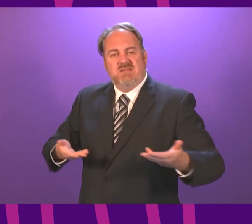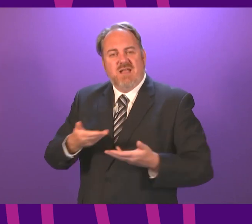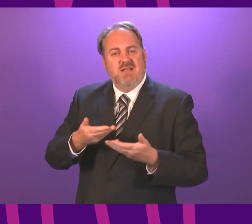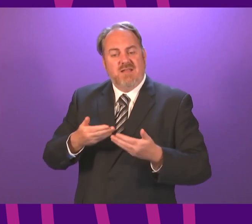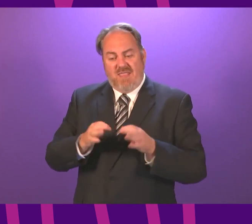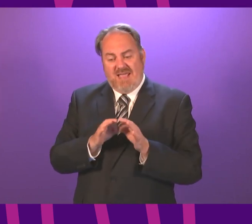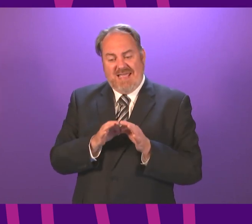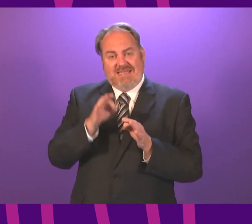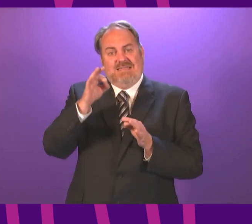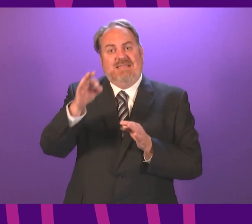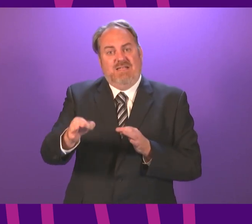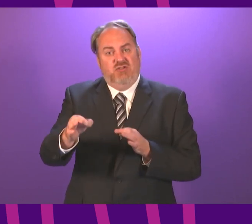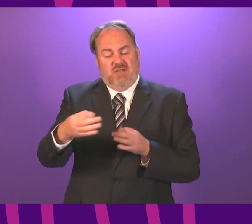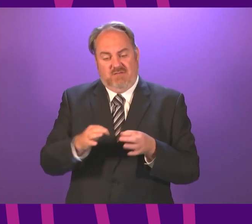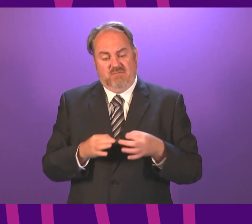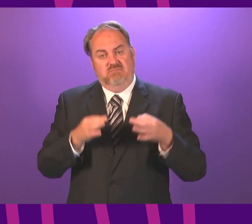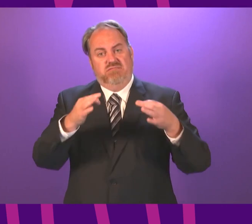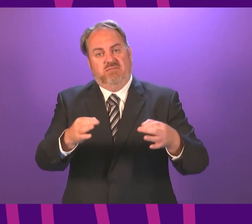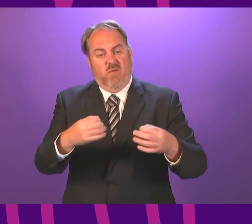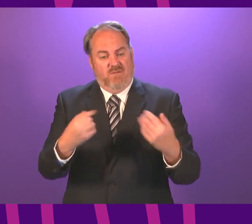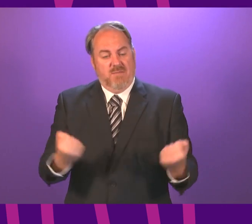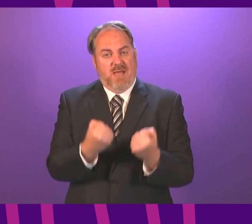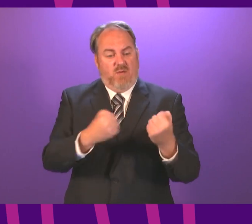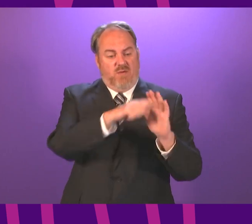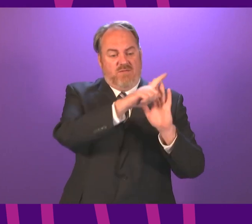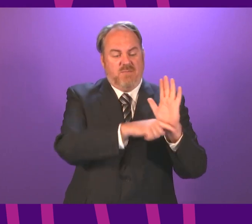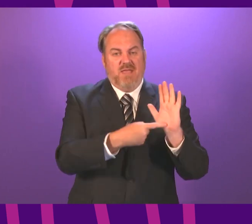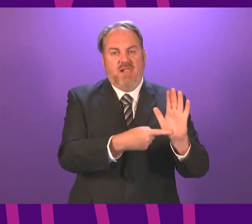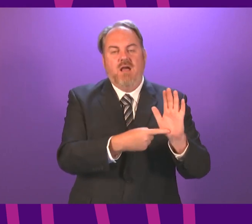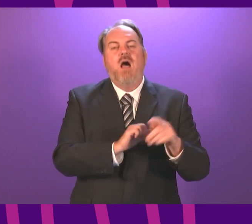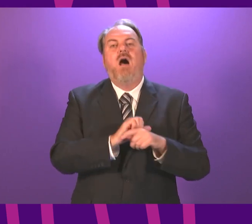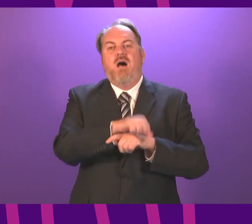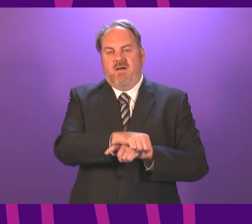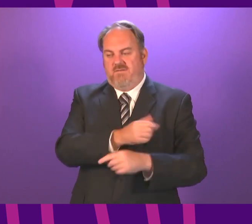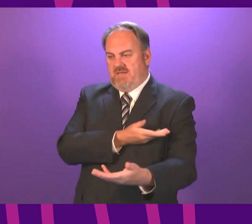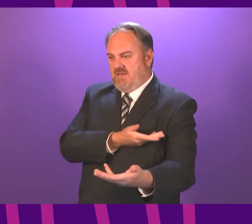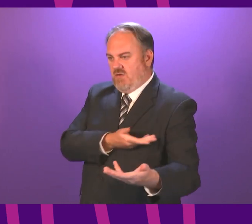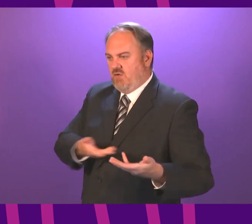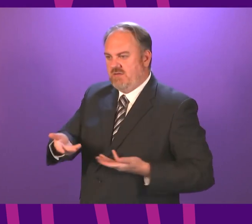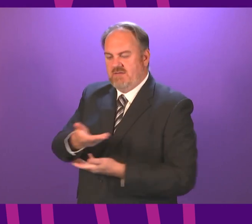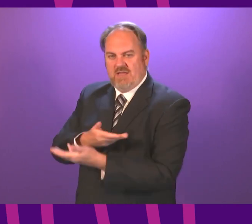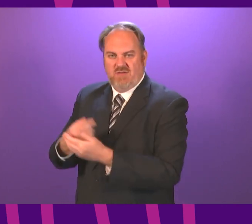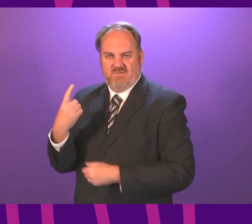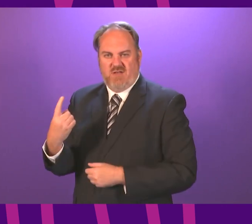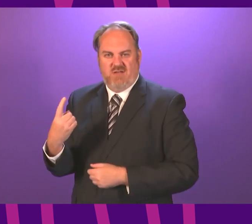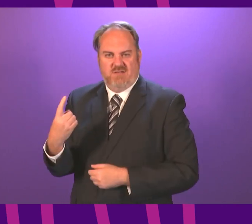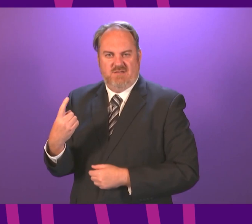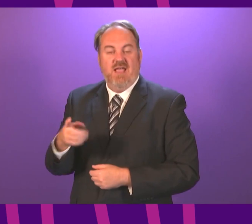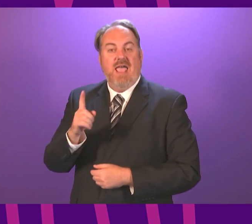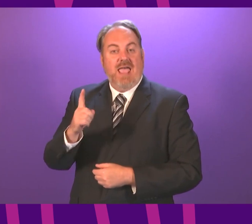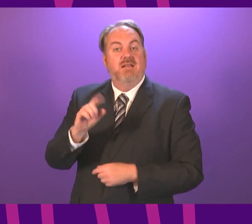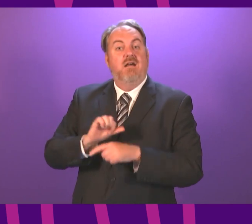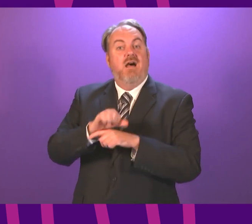after the government has held a proper consultation and we have seen the impact of the continued vaccination